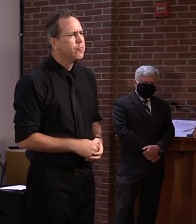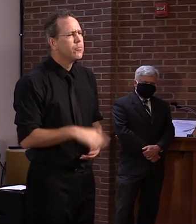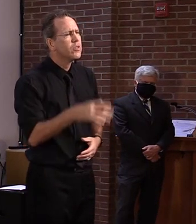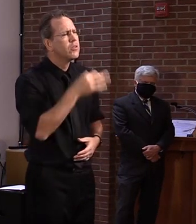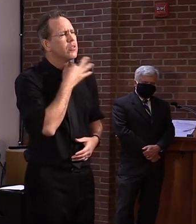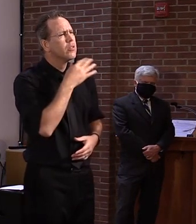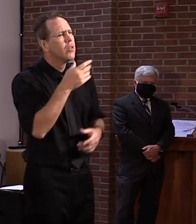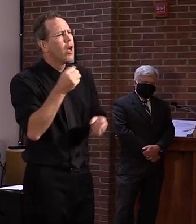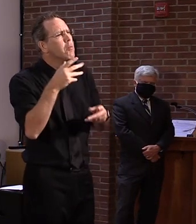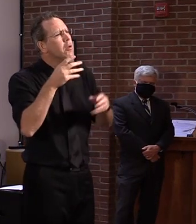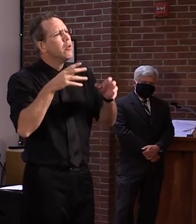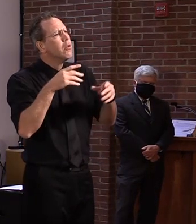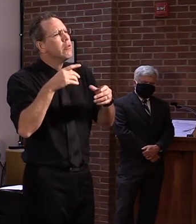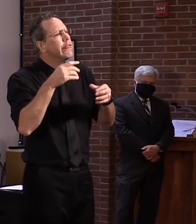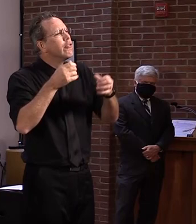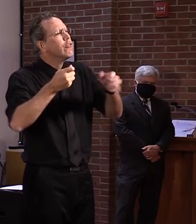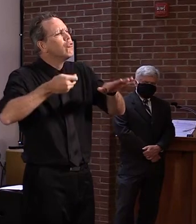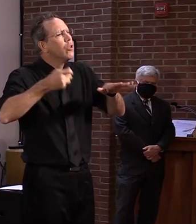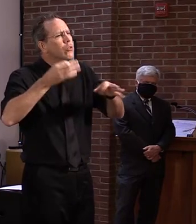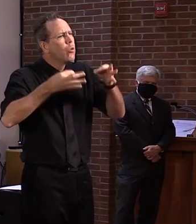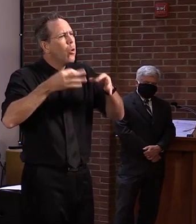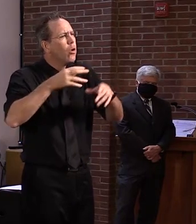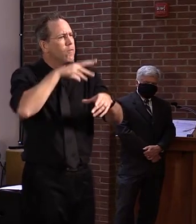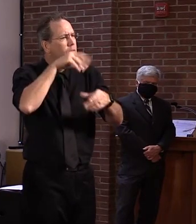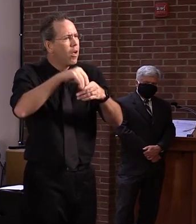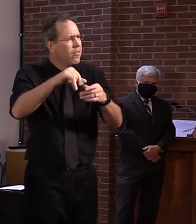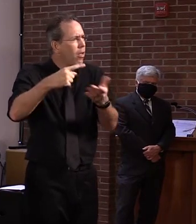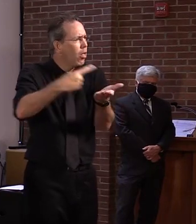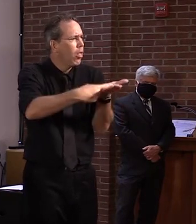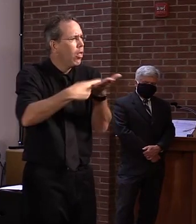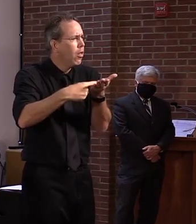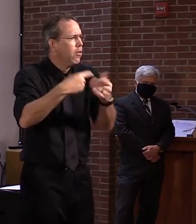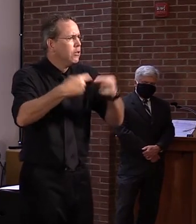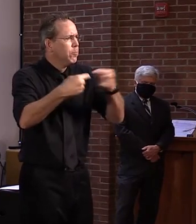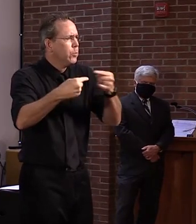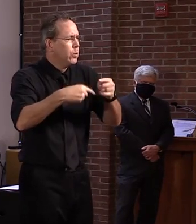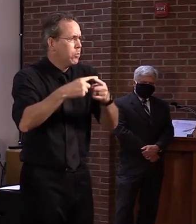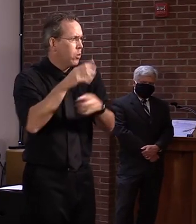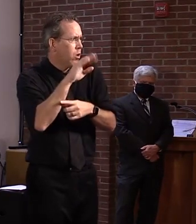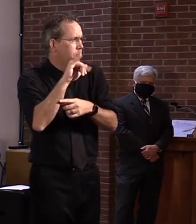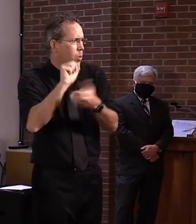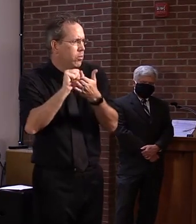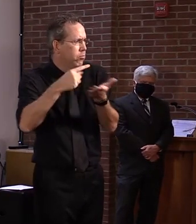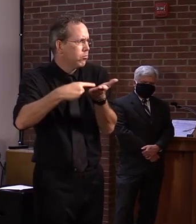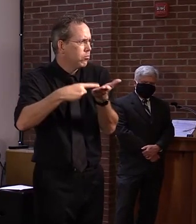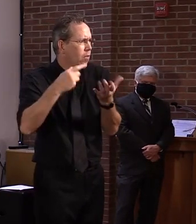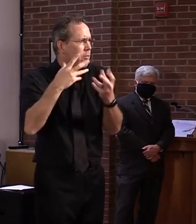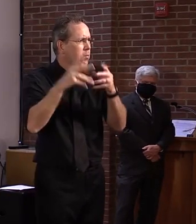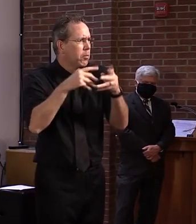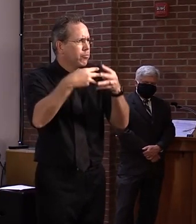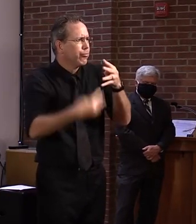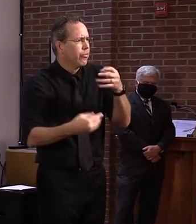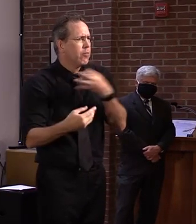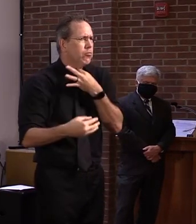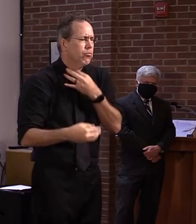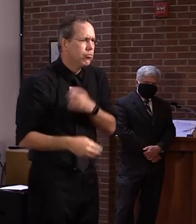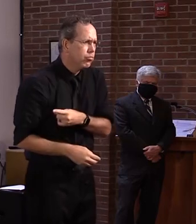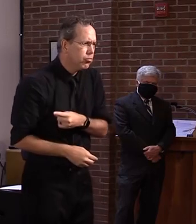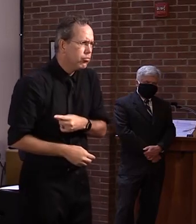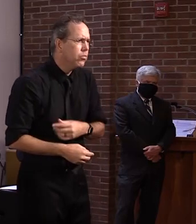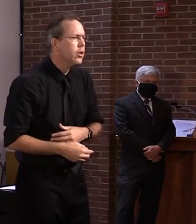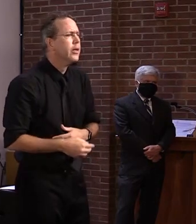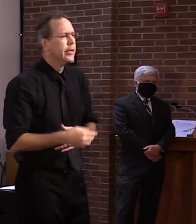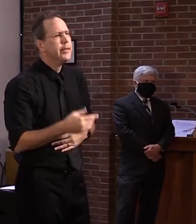I would say we probably had somewhere around five or six adjudicators, maybe seven. We're upwards of 12 to